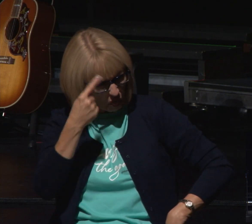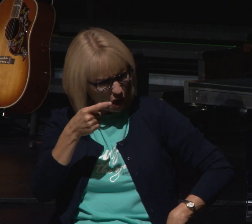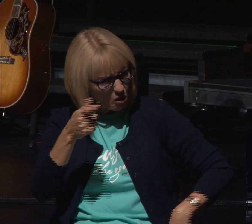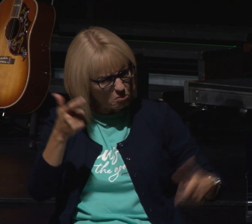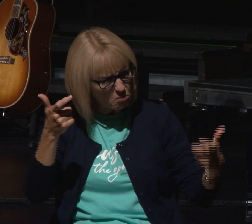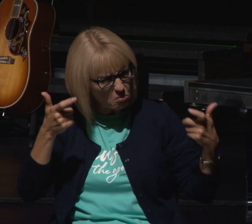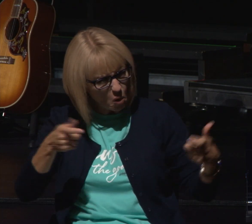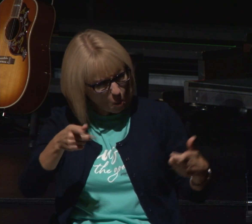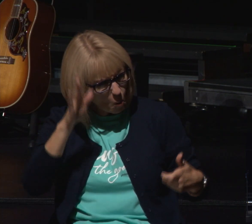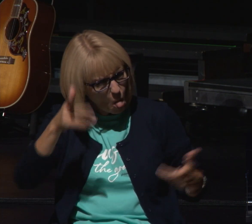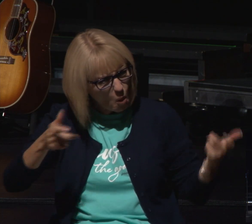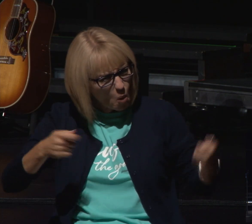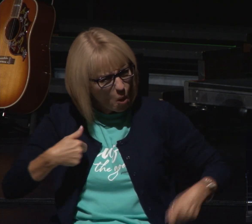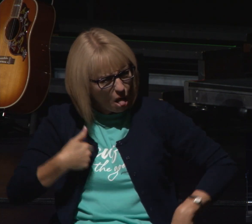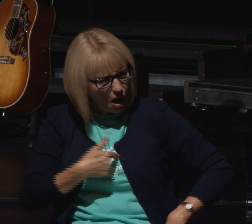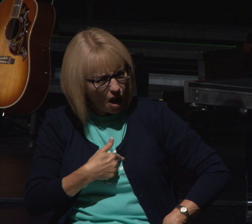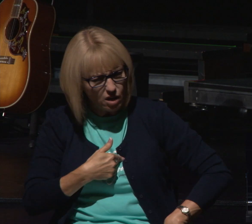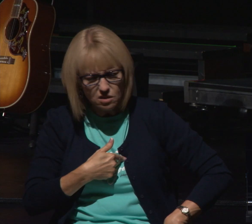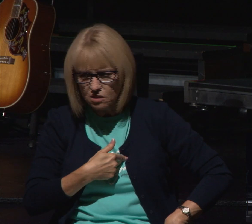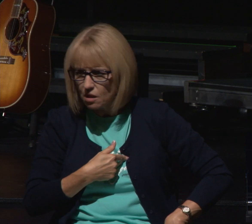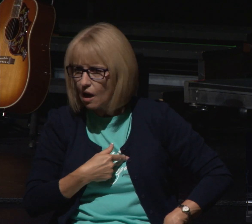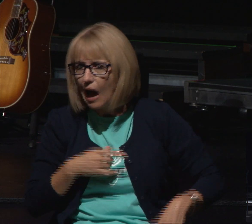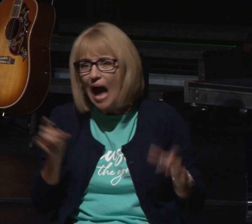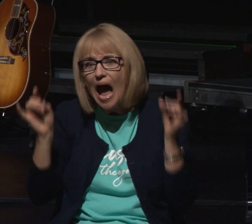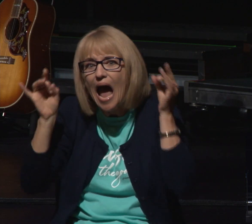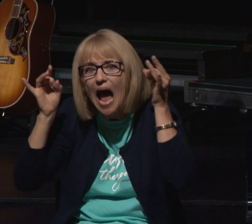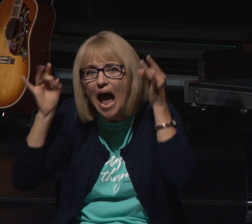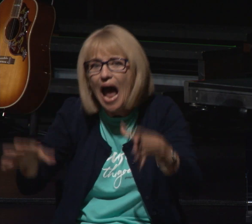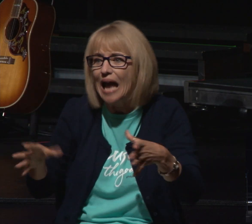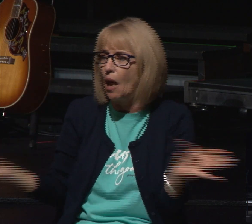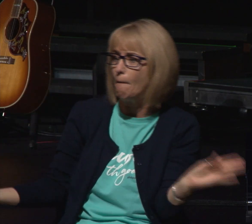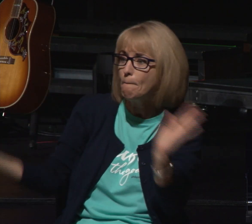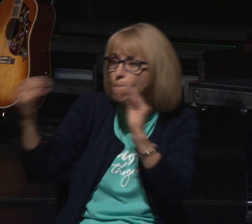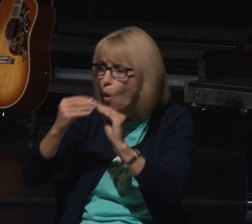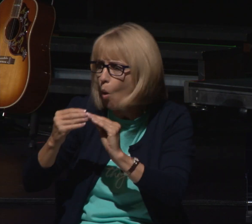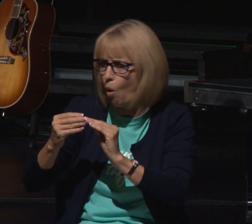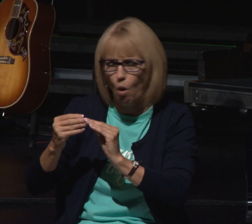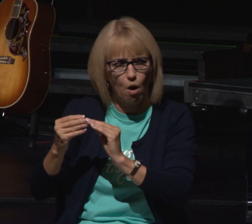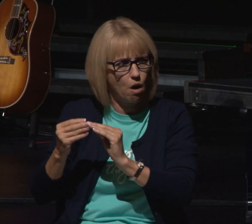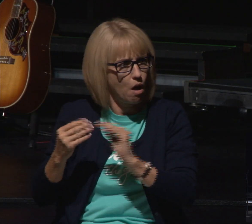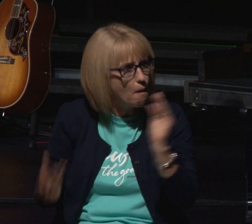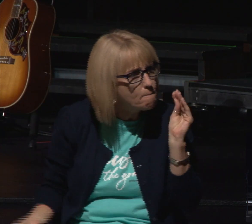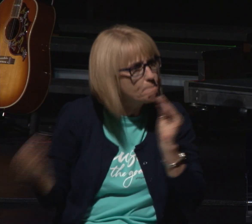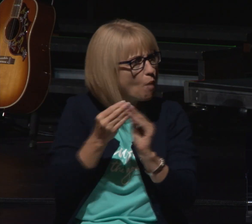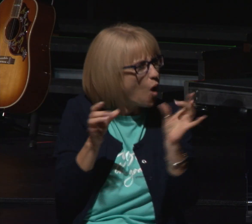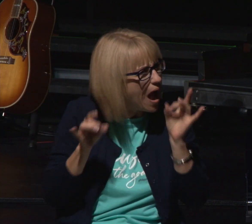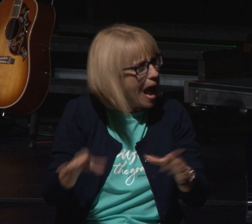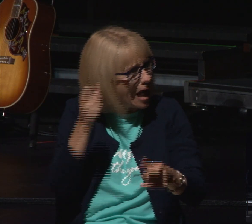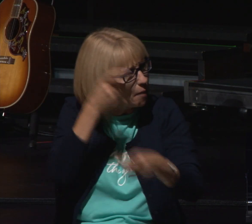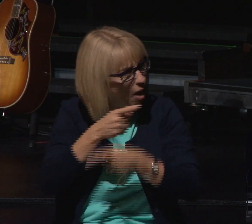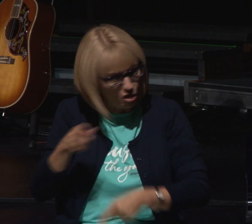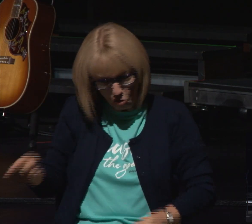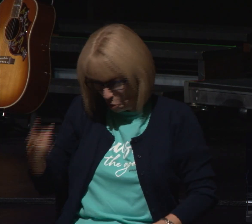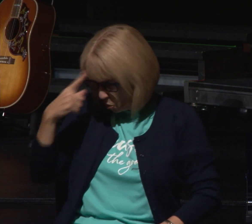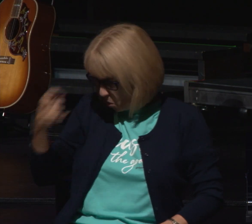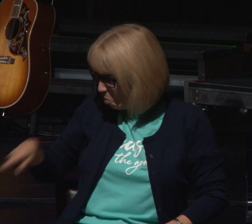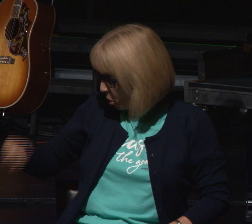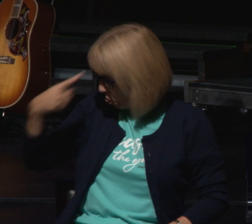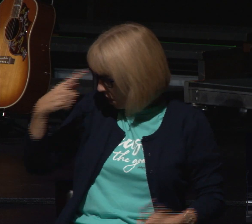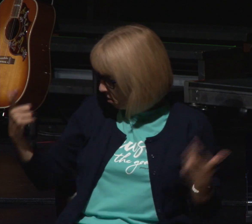and they did what they hated him all the more because of his dream and what he had said